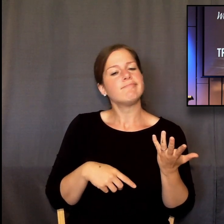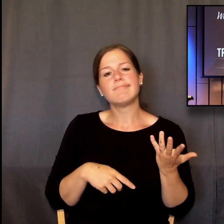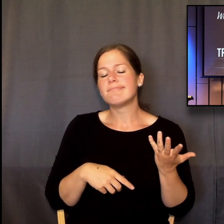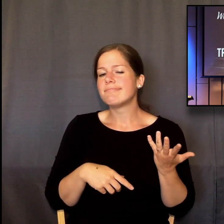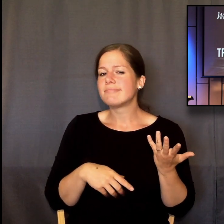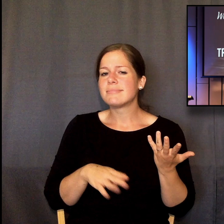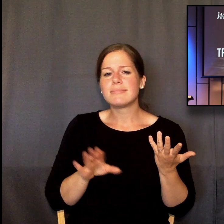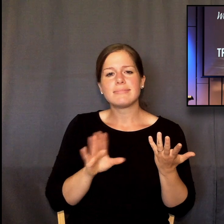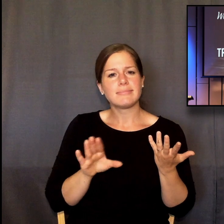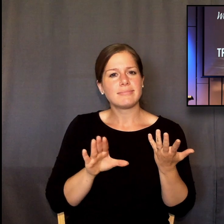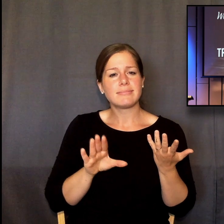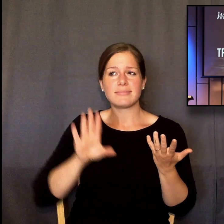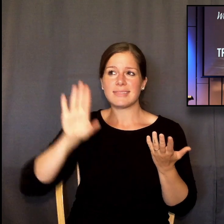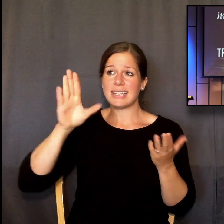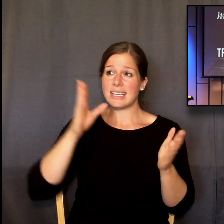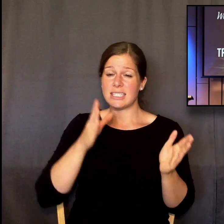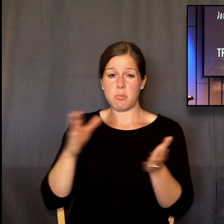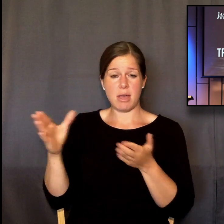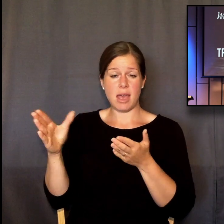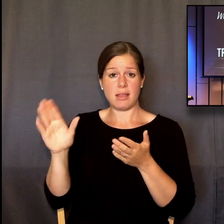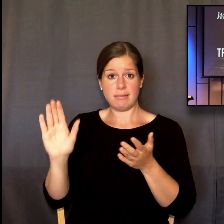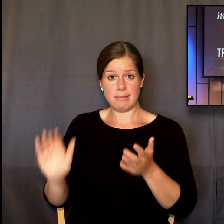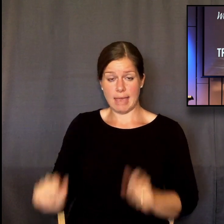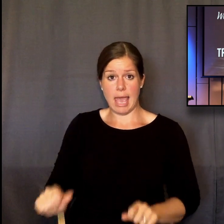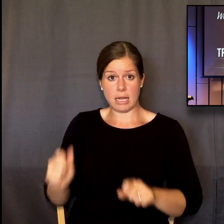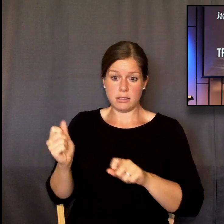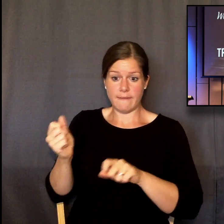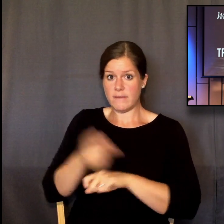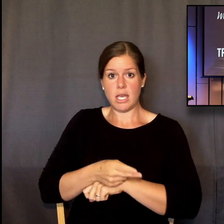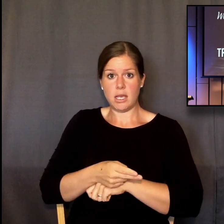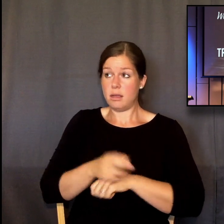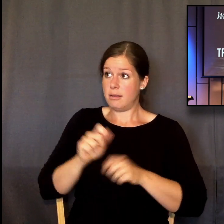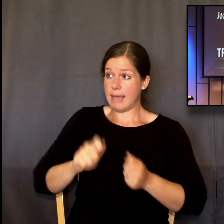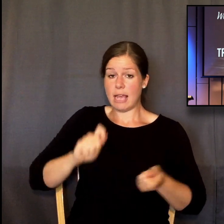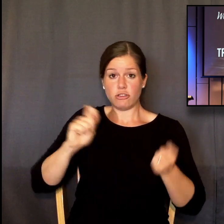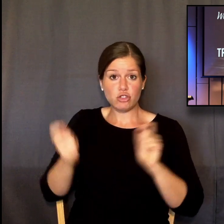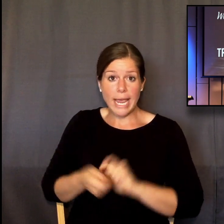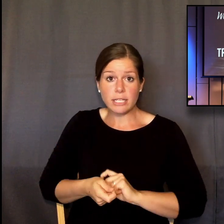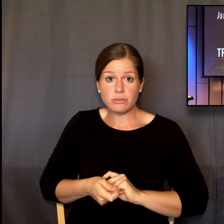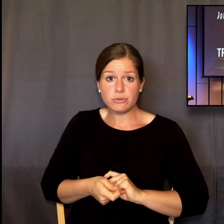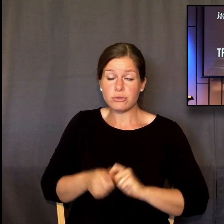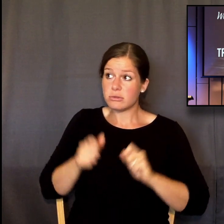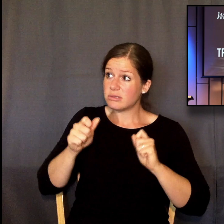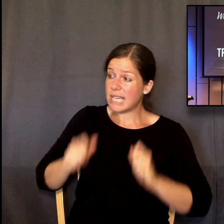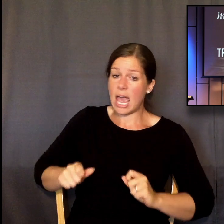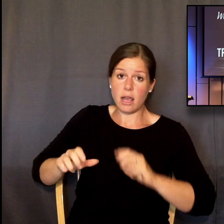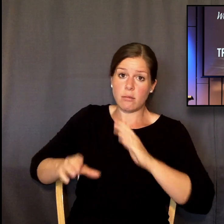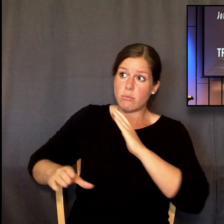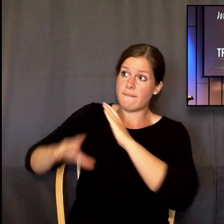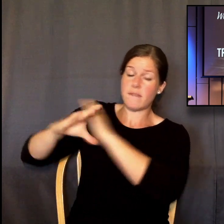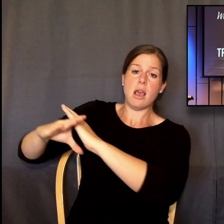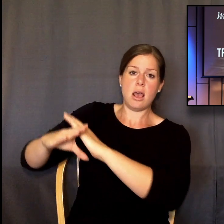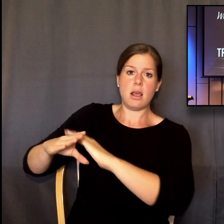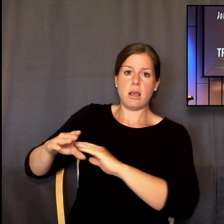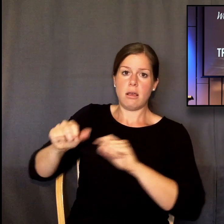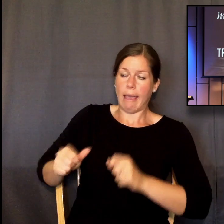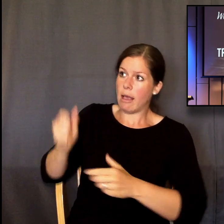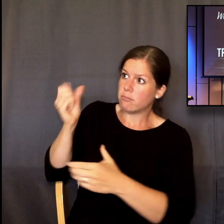stands forever. No one can overrule him. No one can reverse him. No one can restrain him. God cannot be stopped.